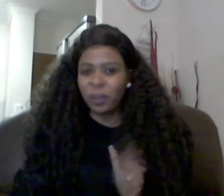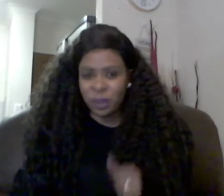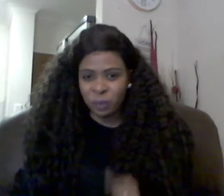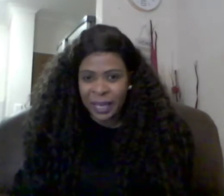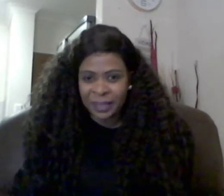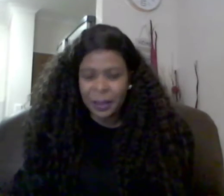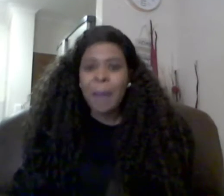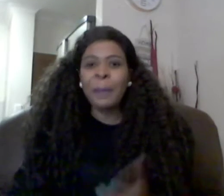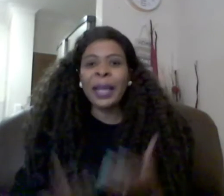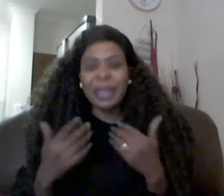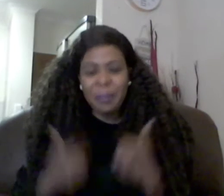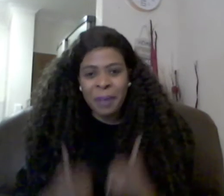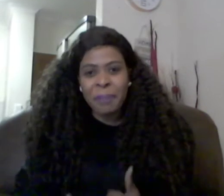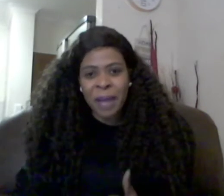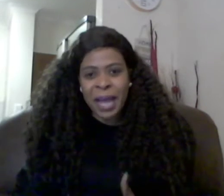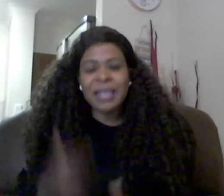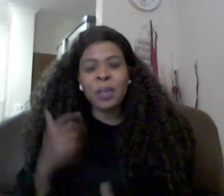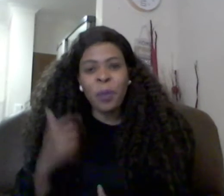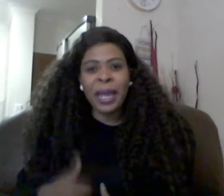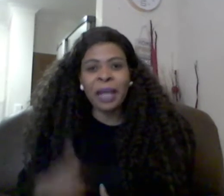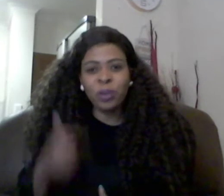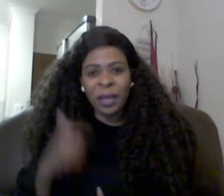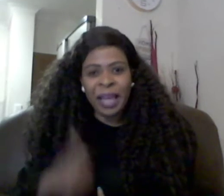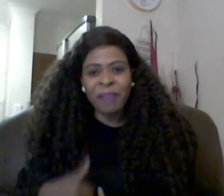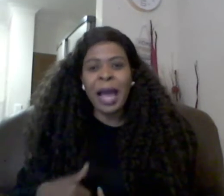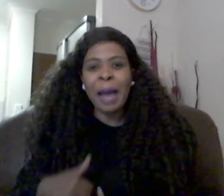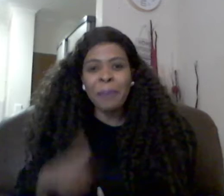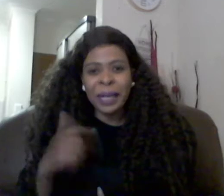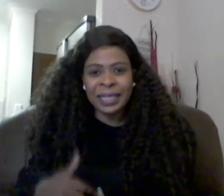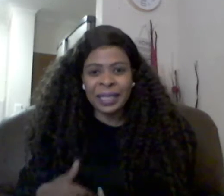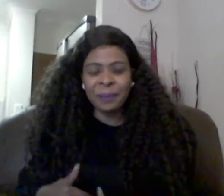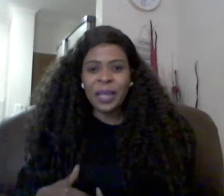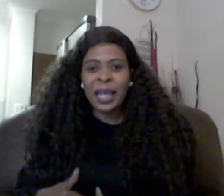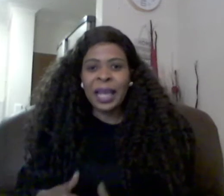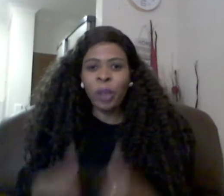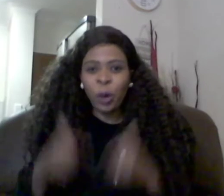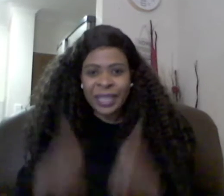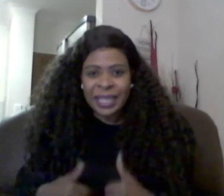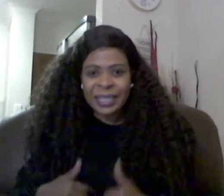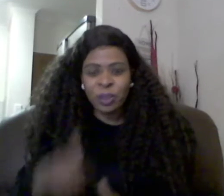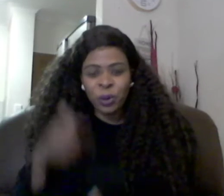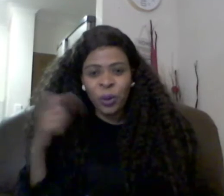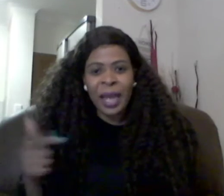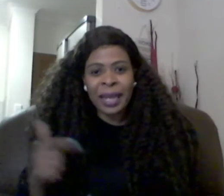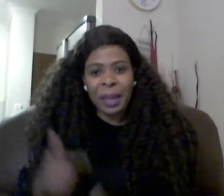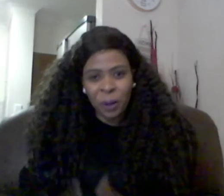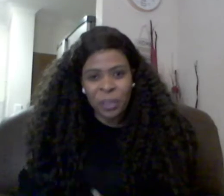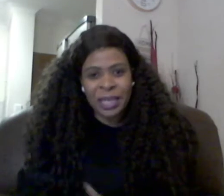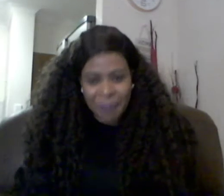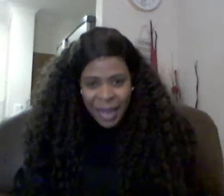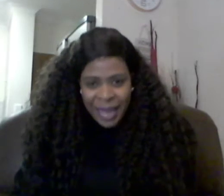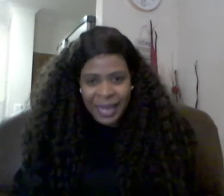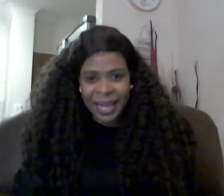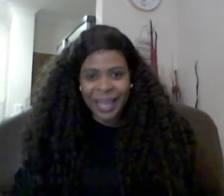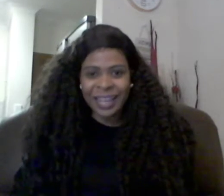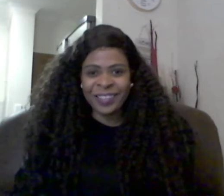that was blessed but remember as a woman i do not have the ability and the audacity to go and approach a man hallelujah